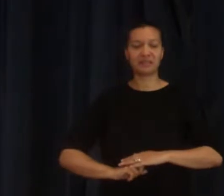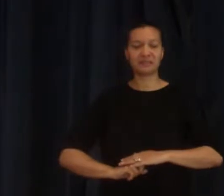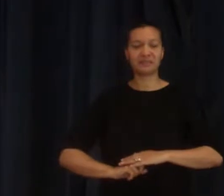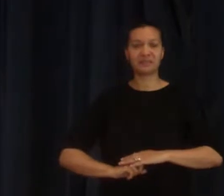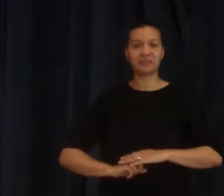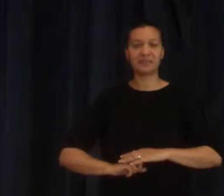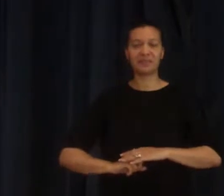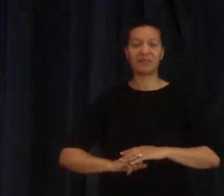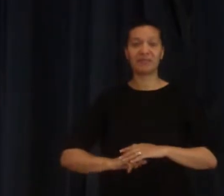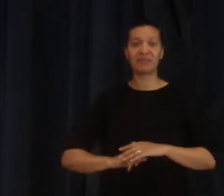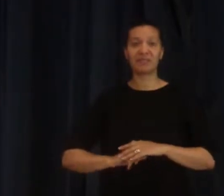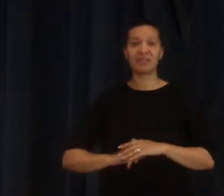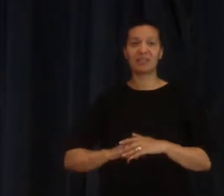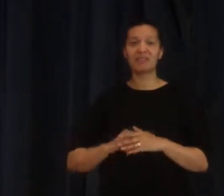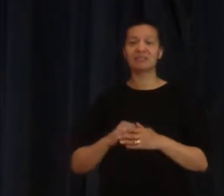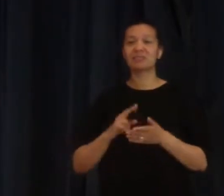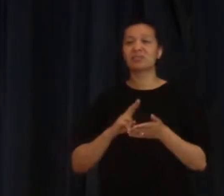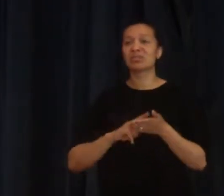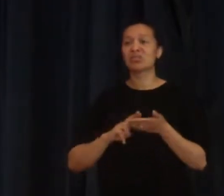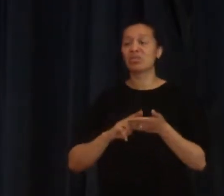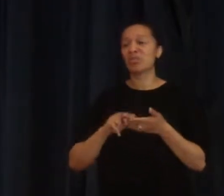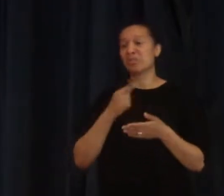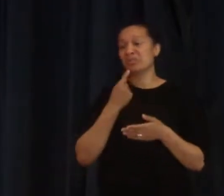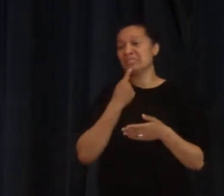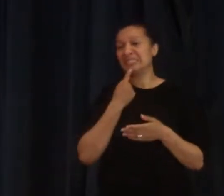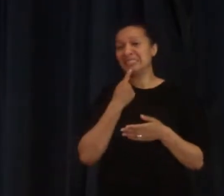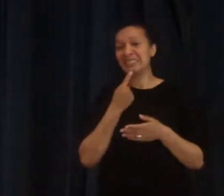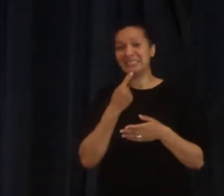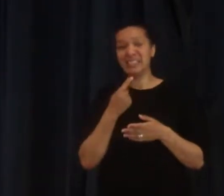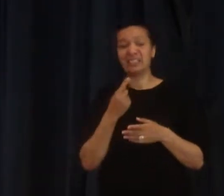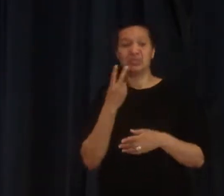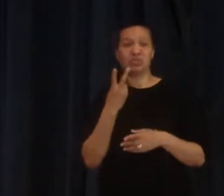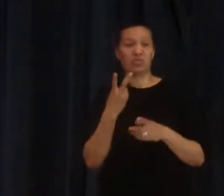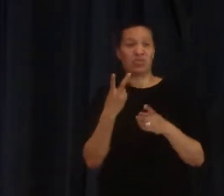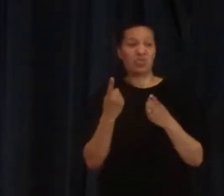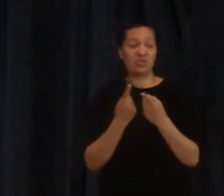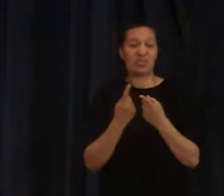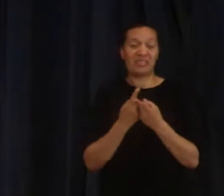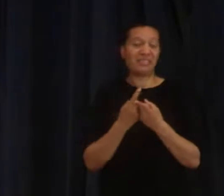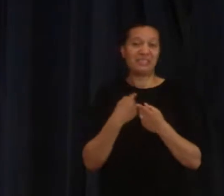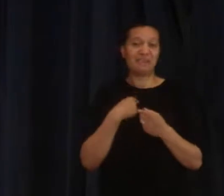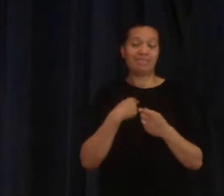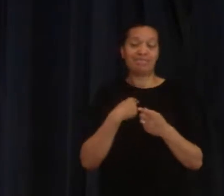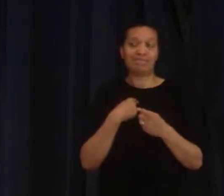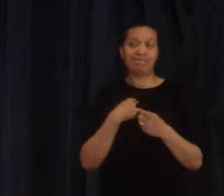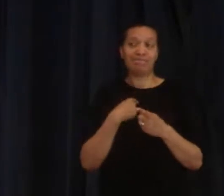and much usually I can put it down to two things that I haven't done